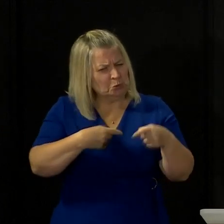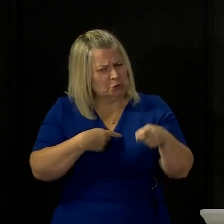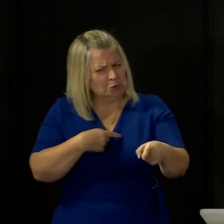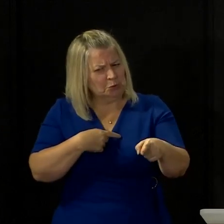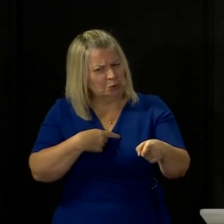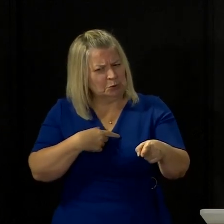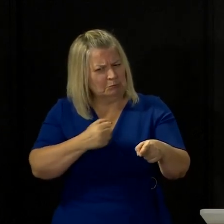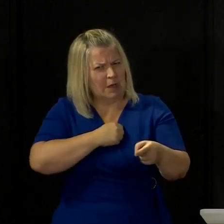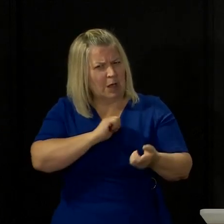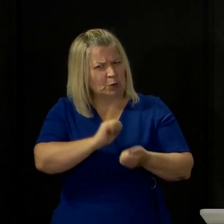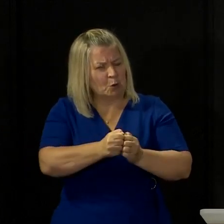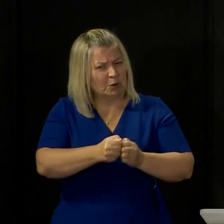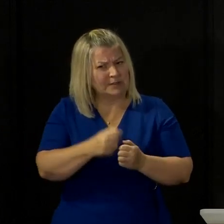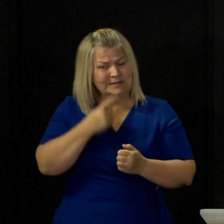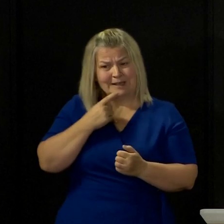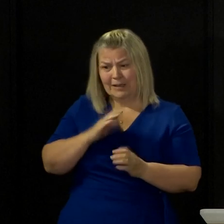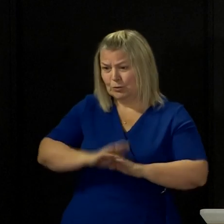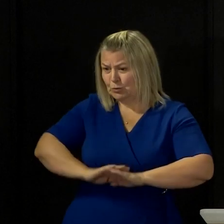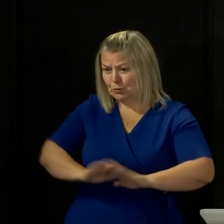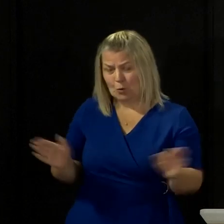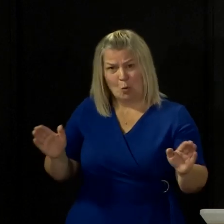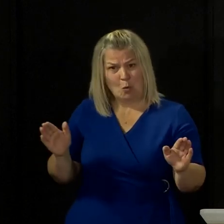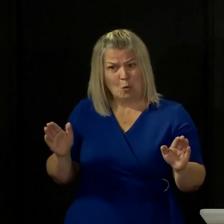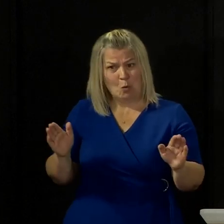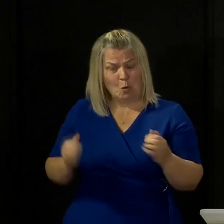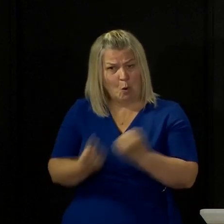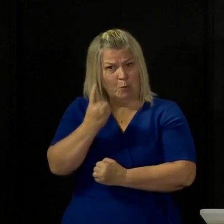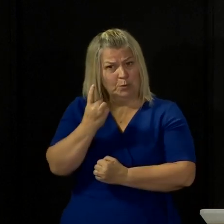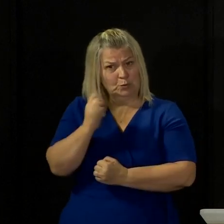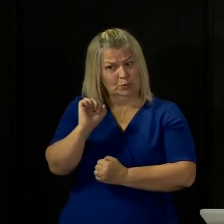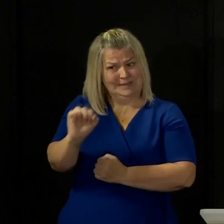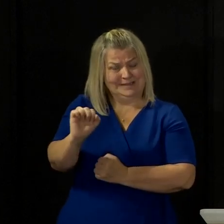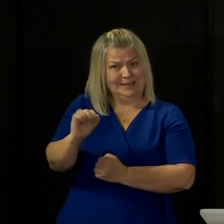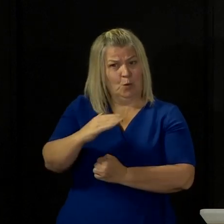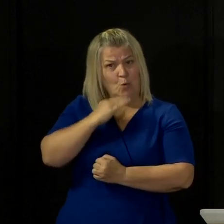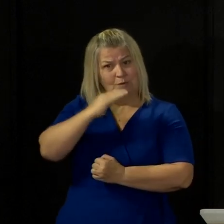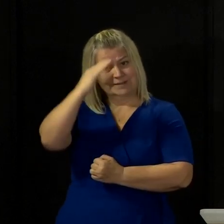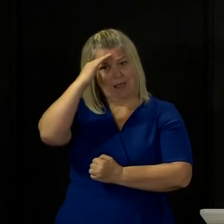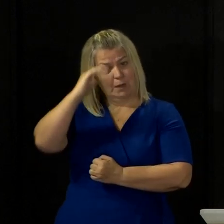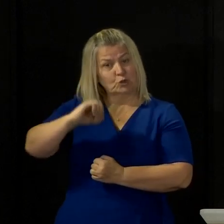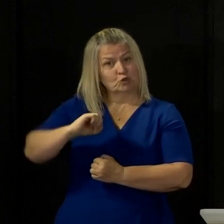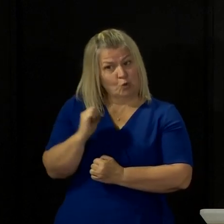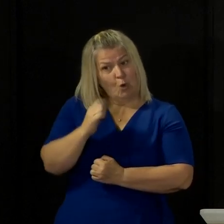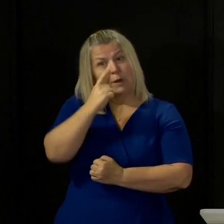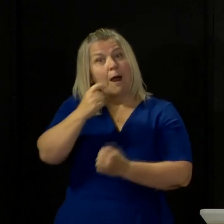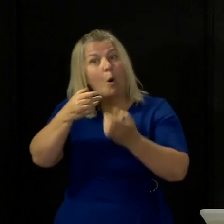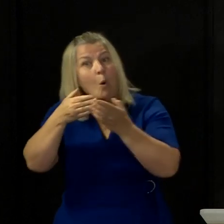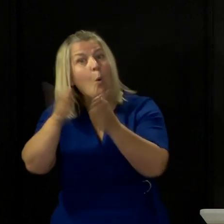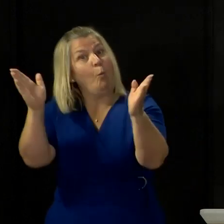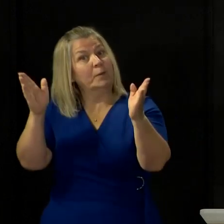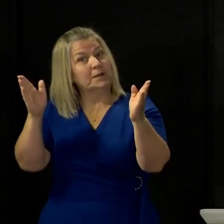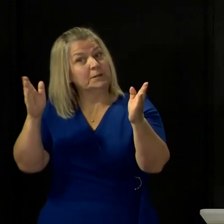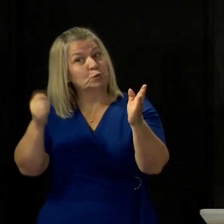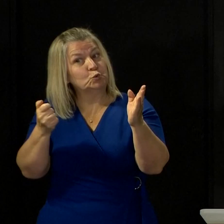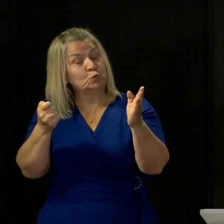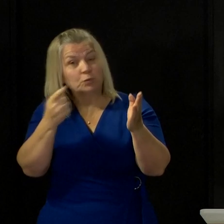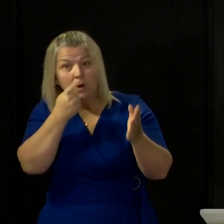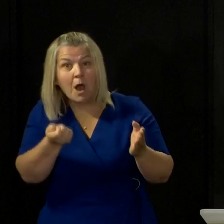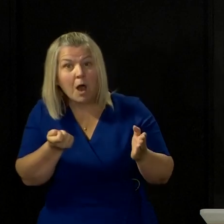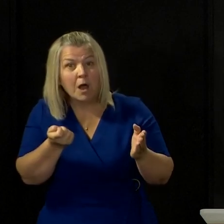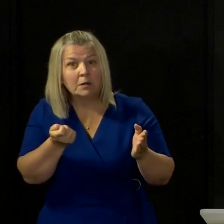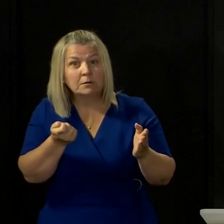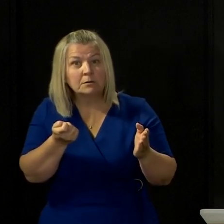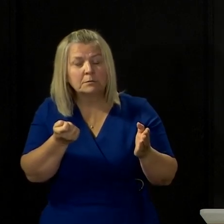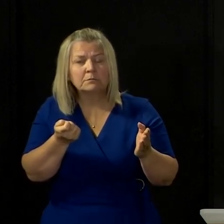there's really no chance for hotels in the near future of them being able to reopen? And if that's the case,